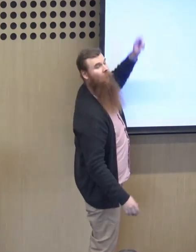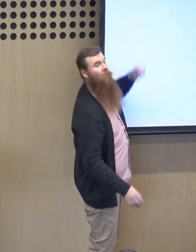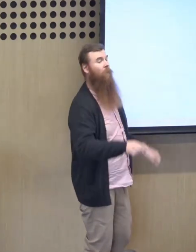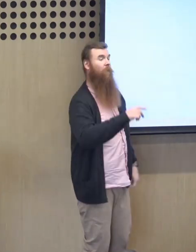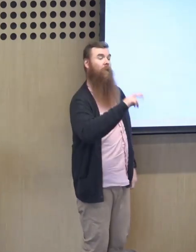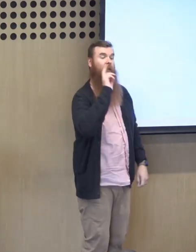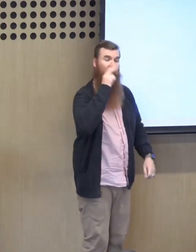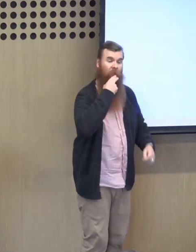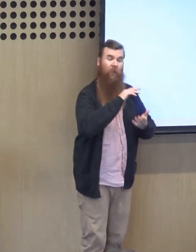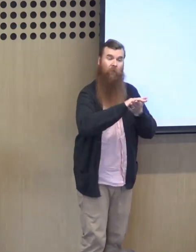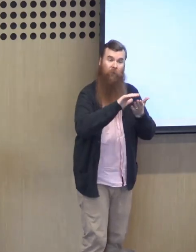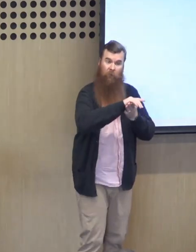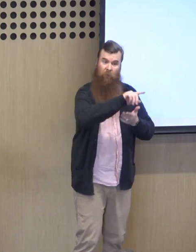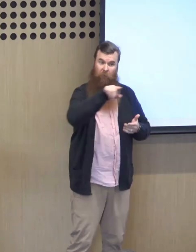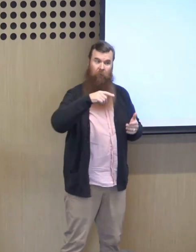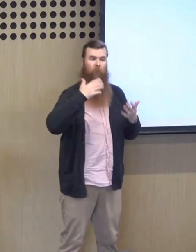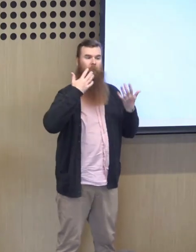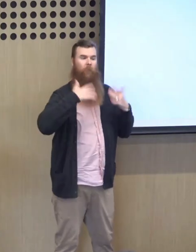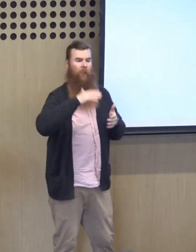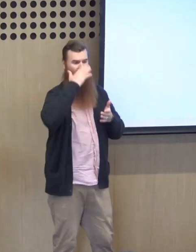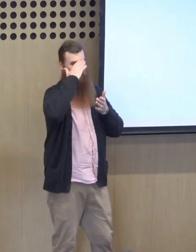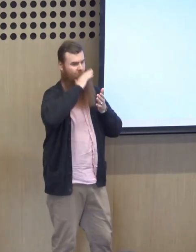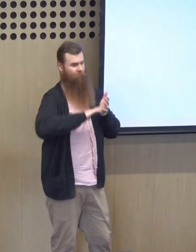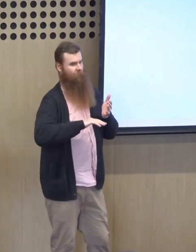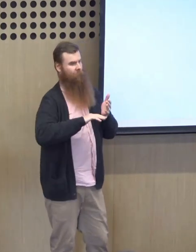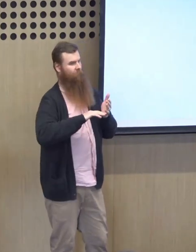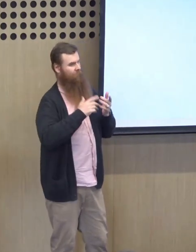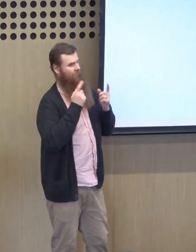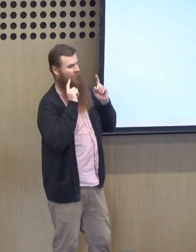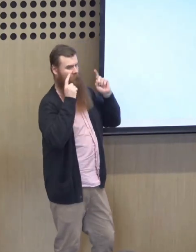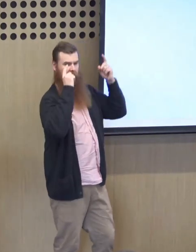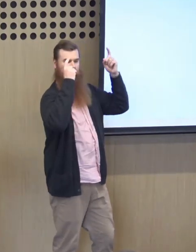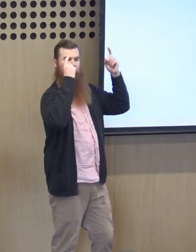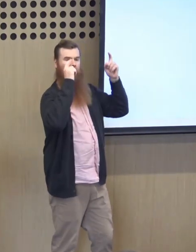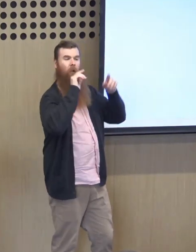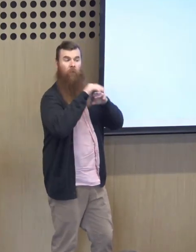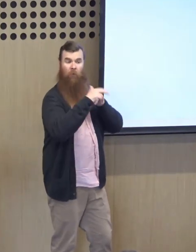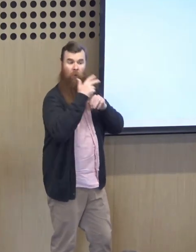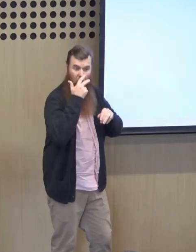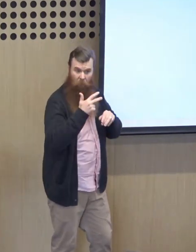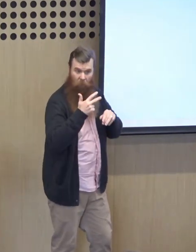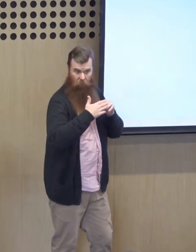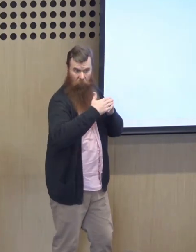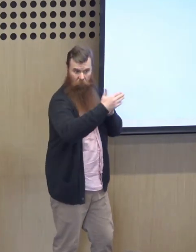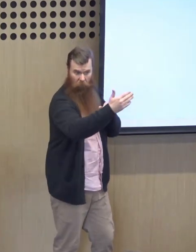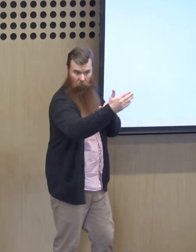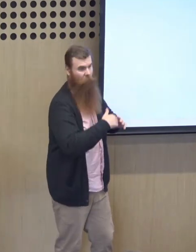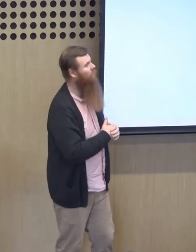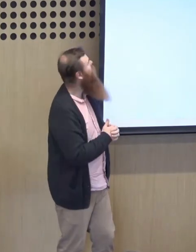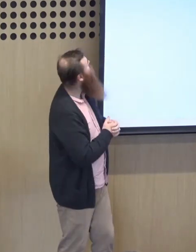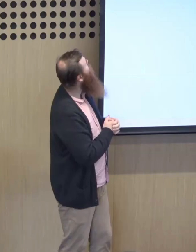During your adult years, this is a question that was asked to deaf and hard-over-hearing people over 18. Have you experienced anxiety?